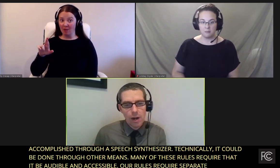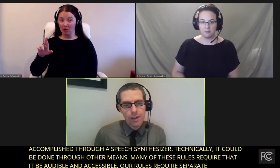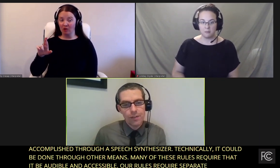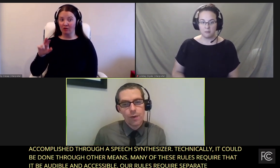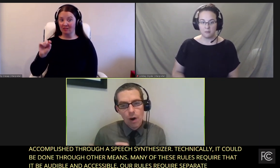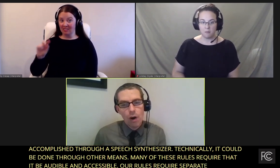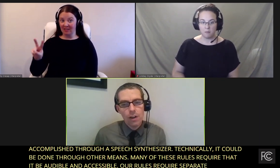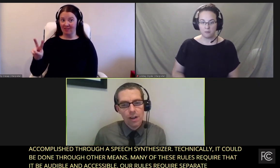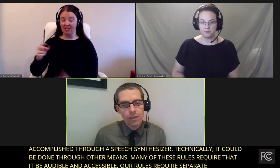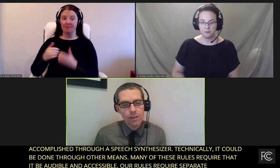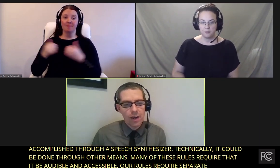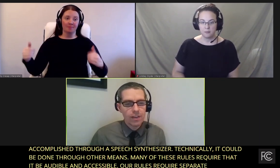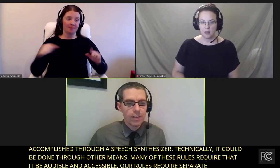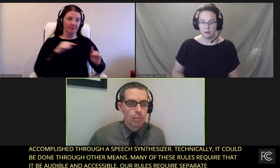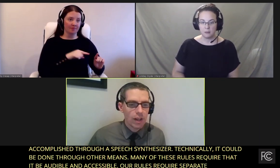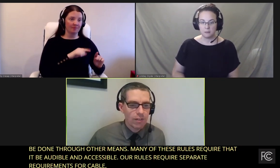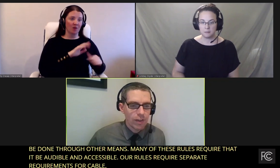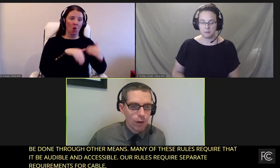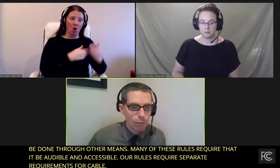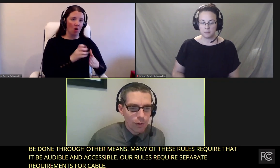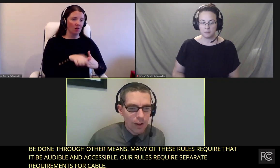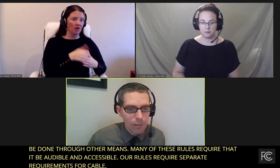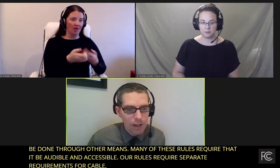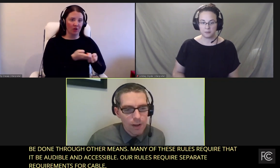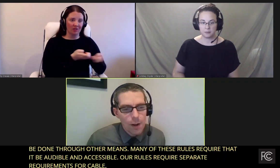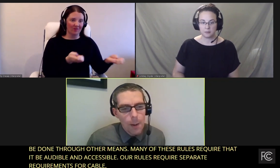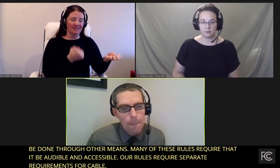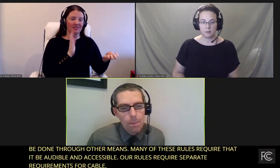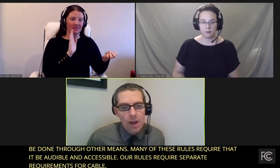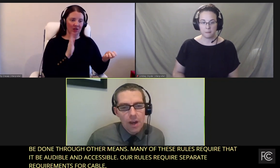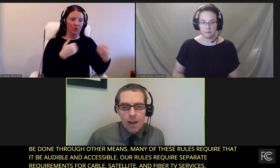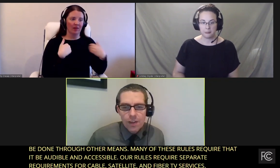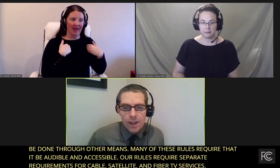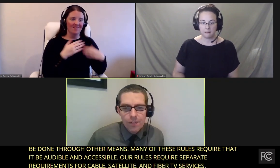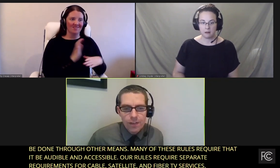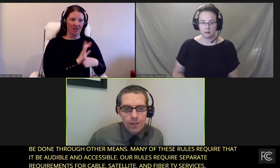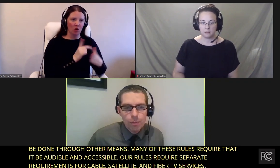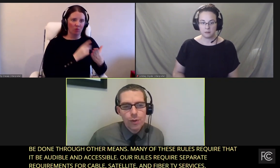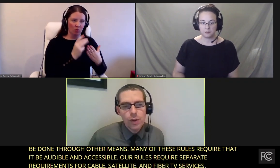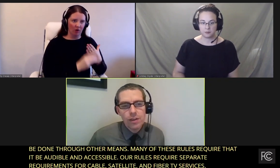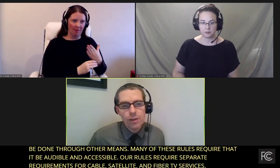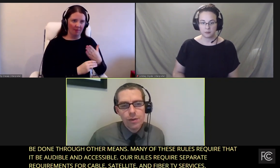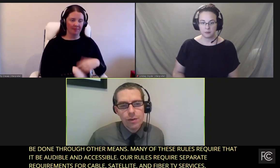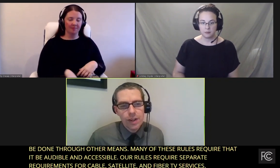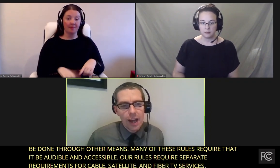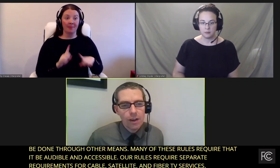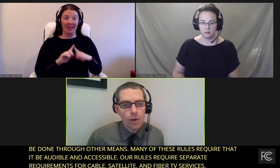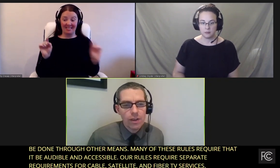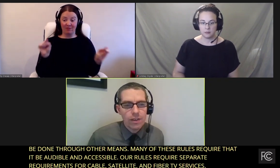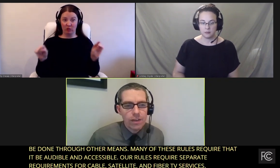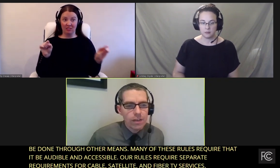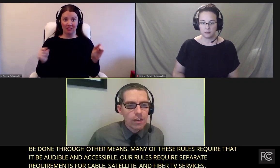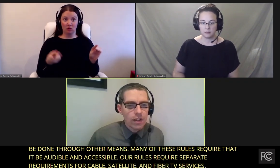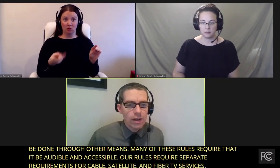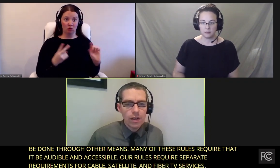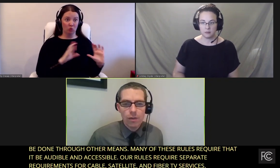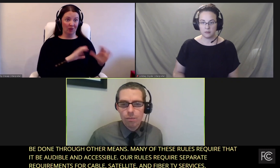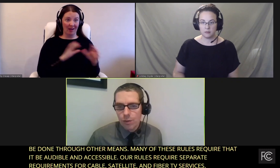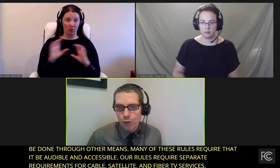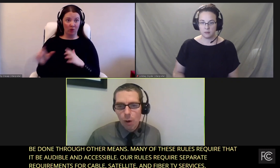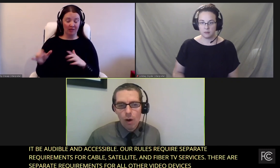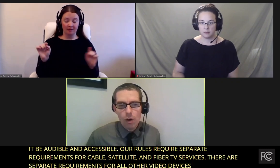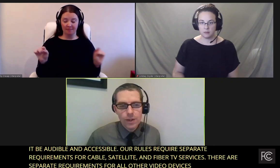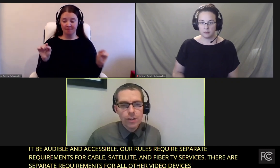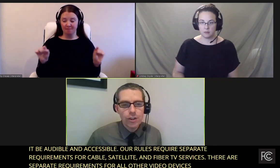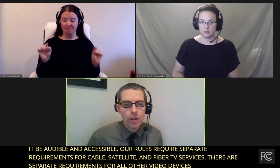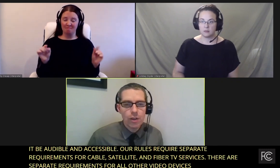separate requirements for all other devices that play video programming. And the differences between the two categories is, you